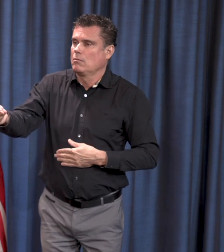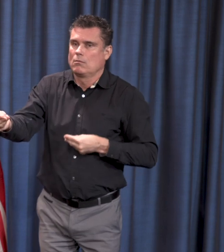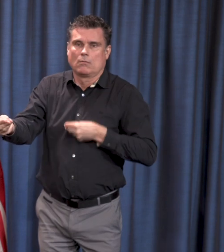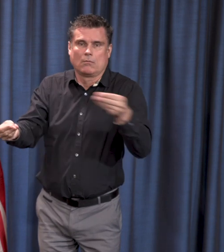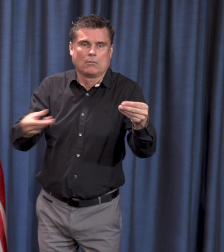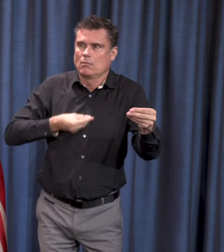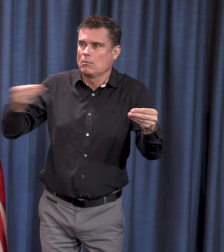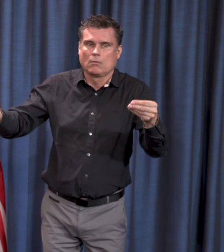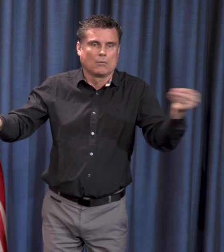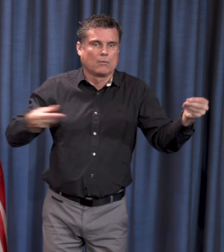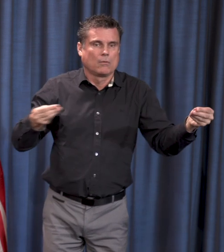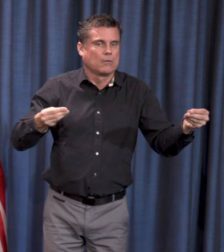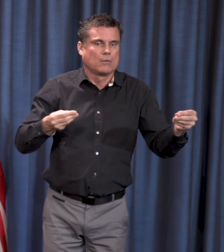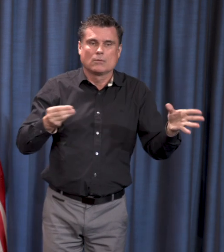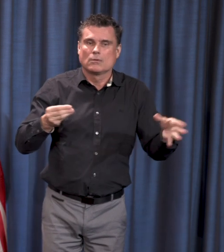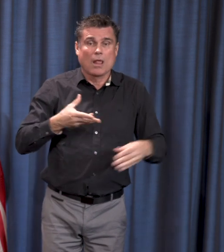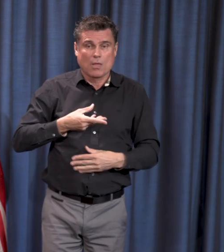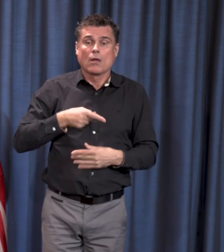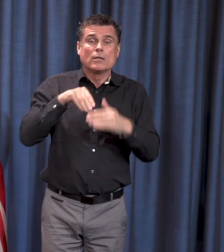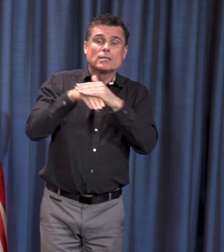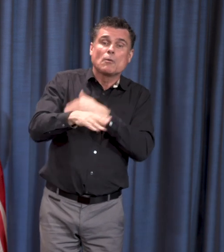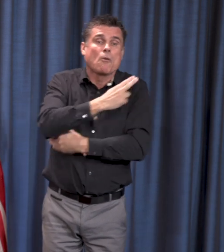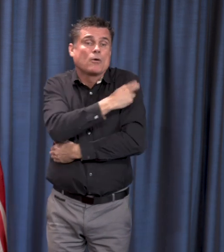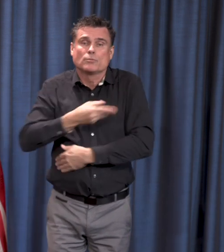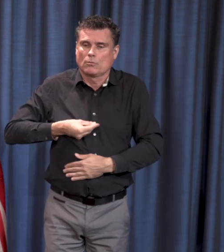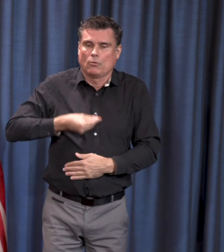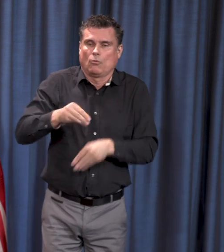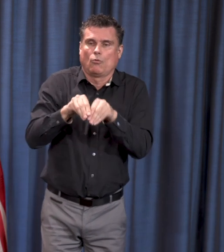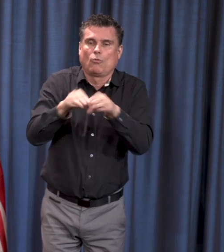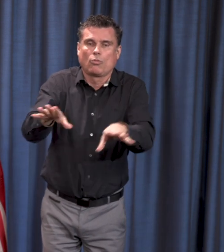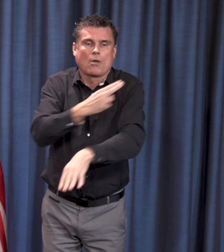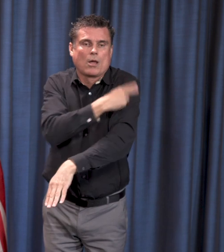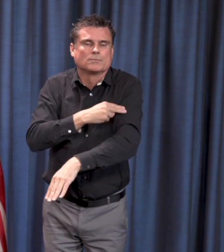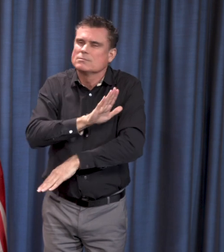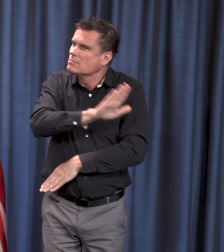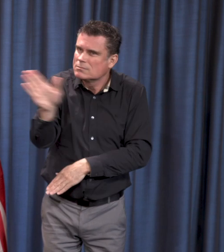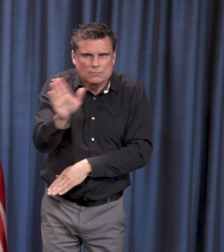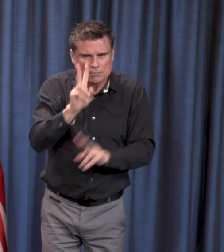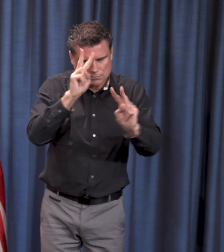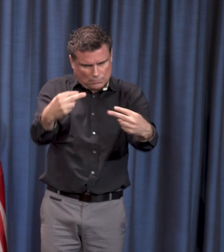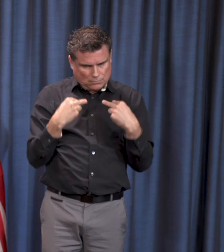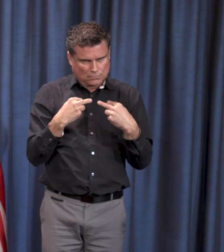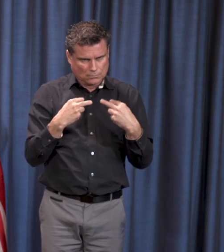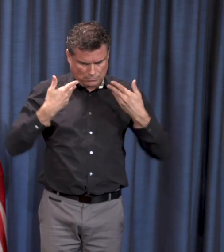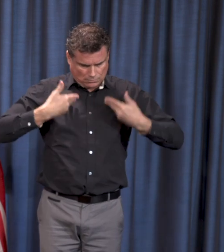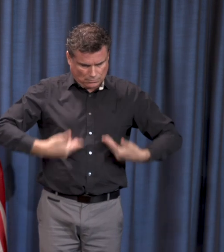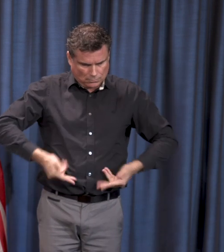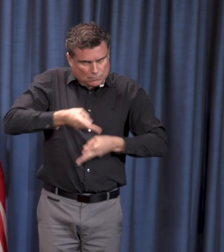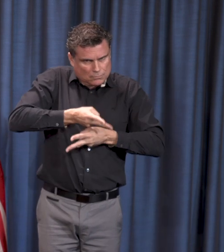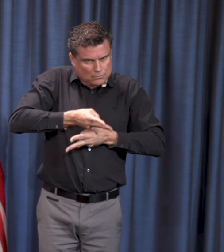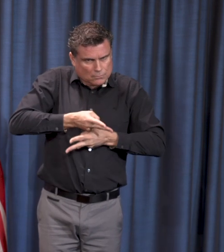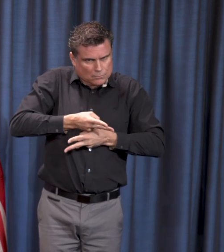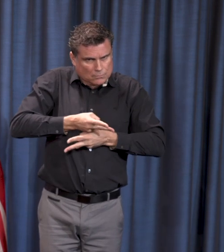our patients. So we need to have a heightened awareness of even very mild symptoms and ensure we take the